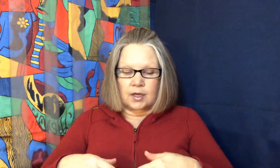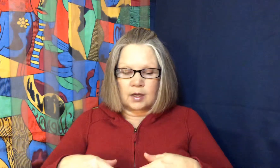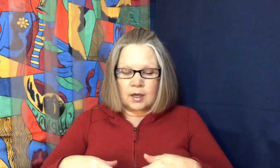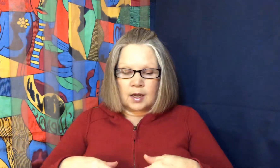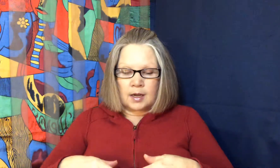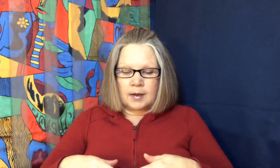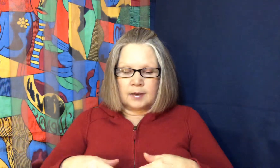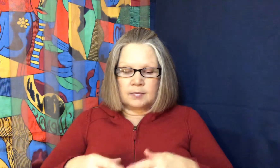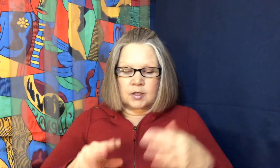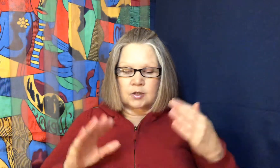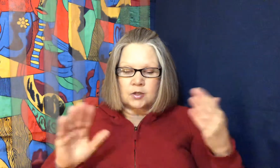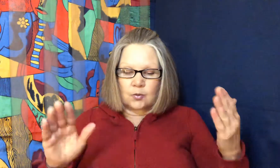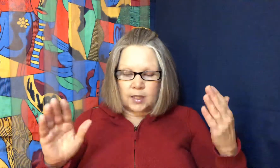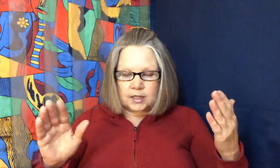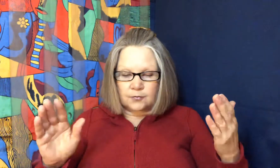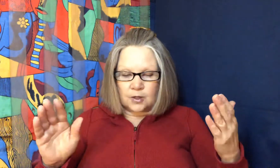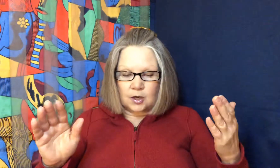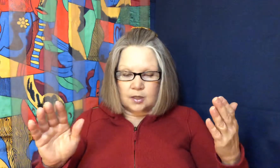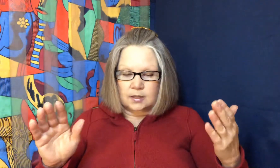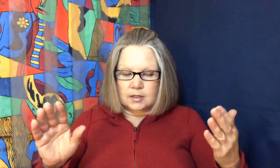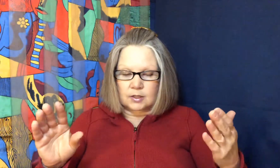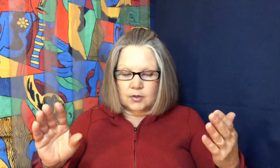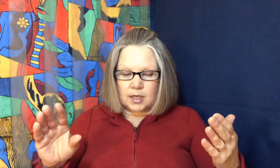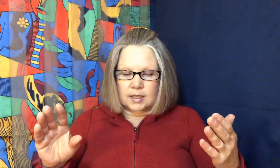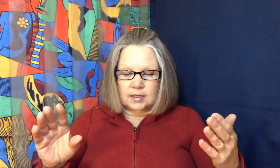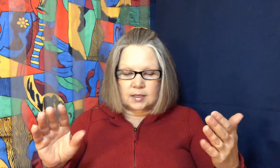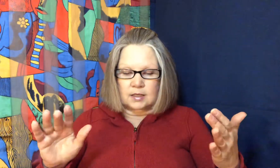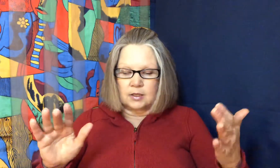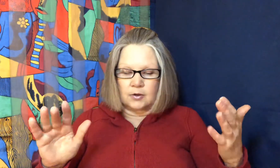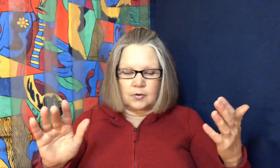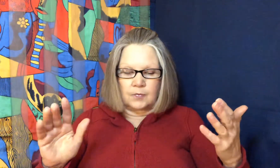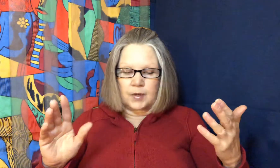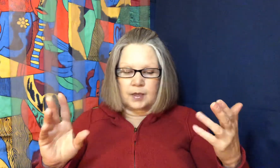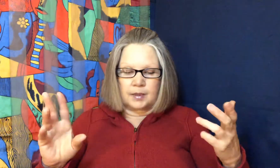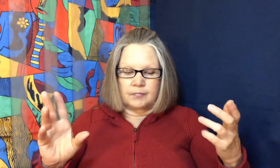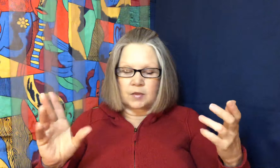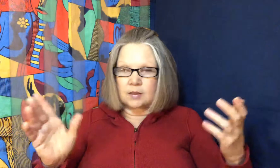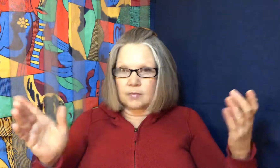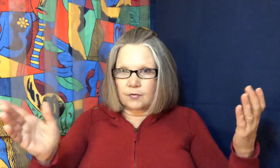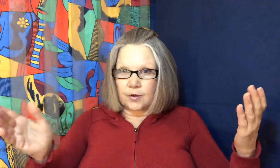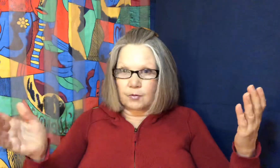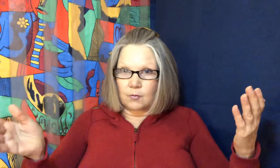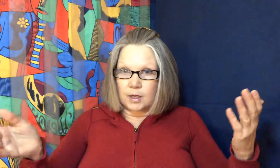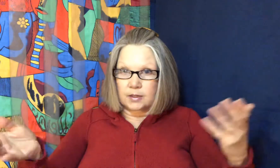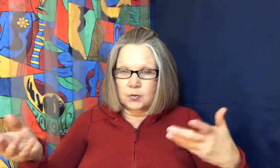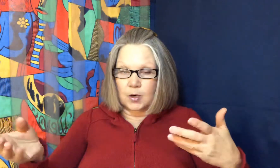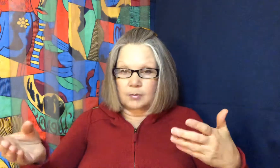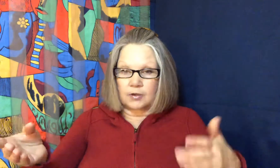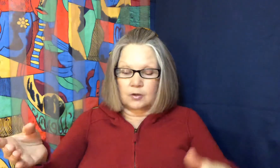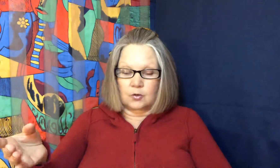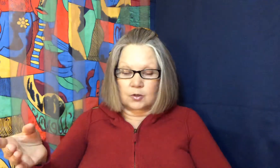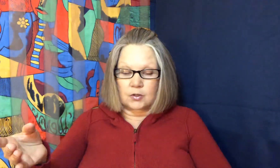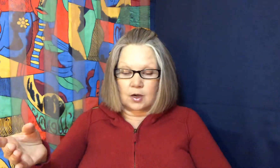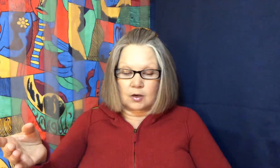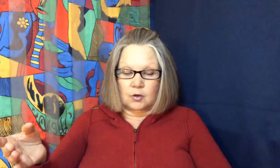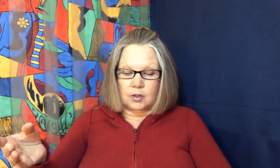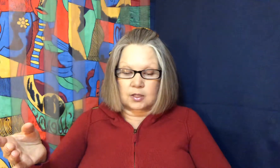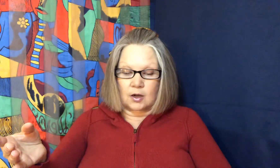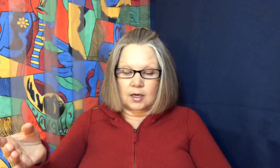there's so many different goddesses you guys you know my favorite one is probably the North Norse goddess